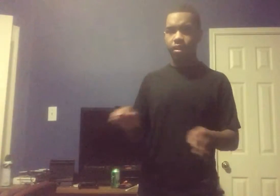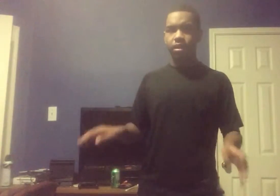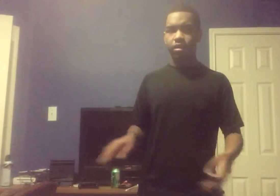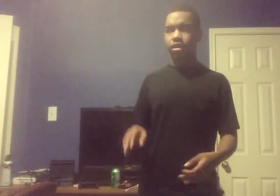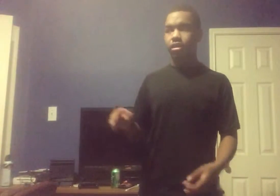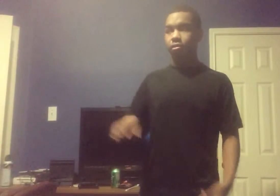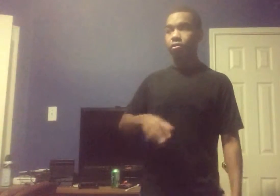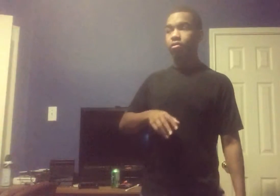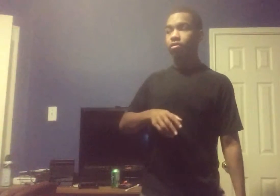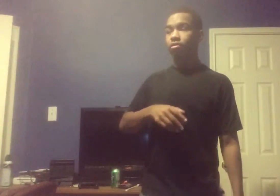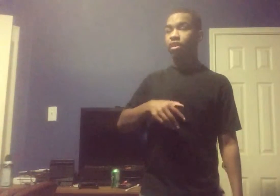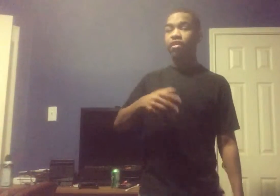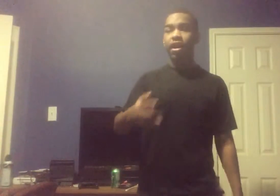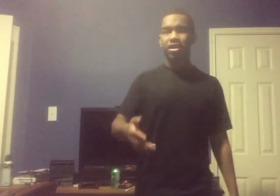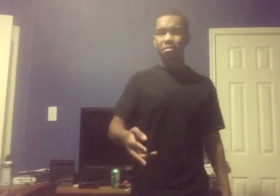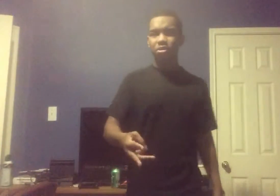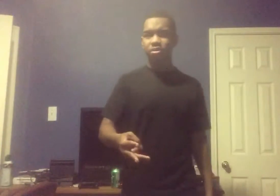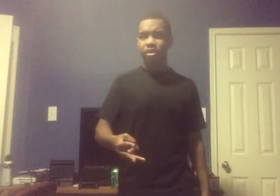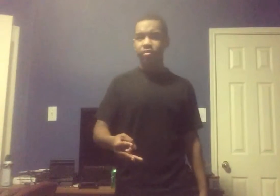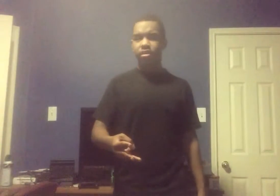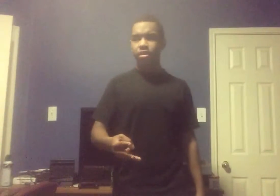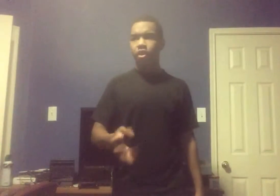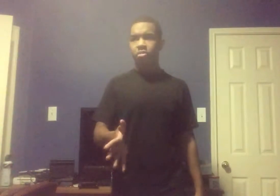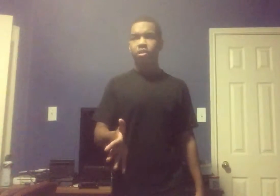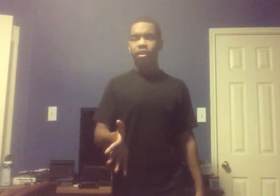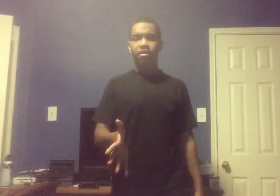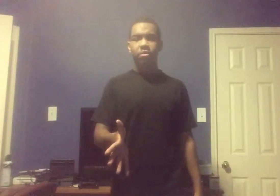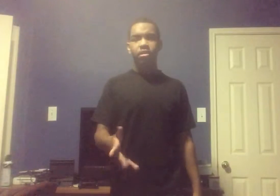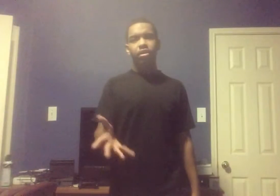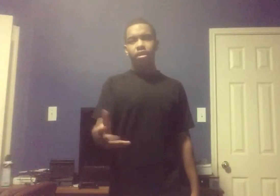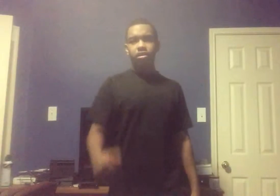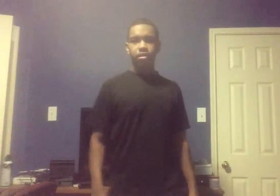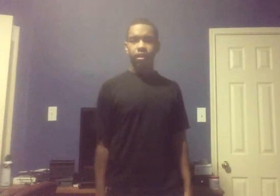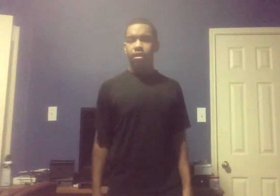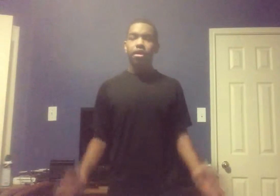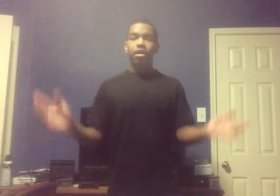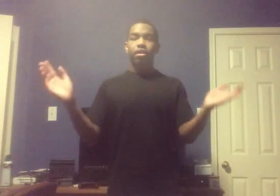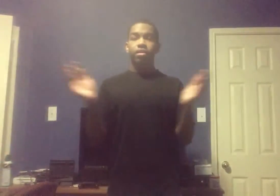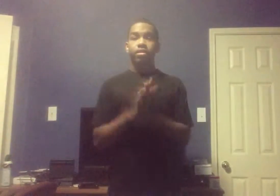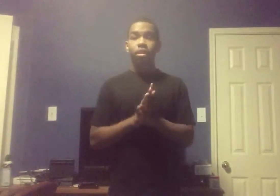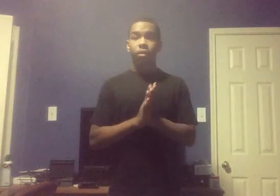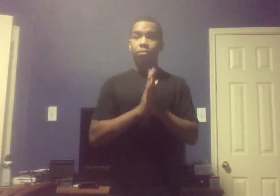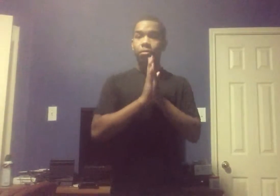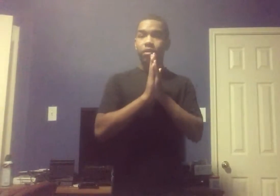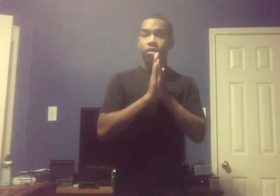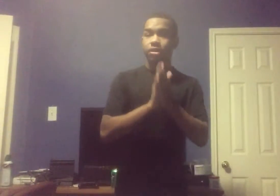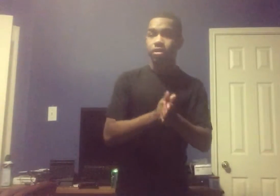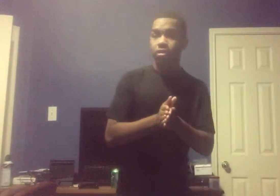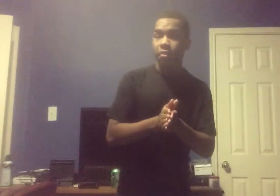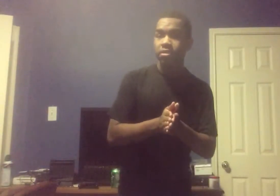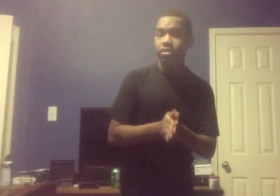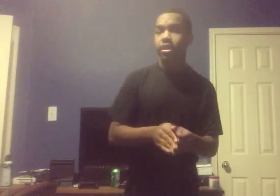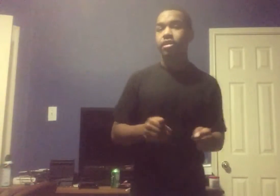revised episode 3 or episode 5 I mean So yeah, so let's start with episode 6